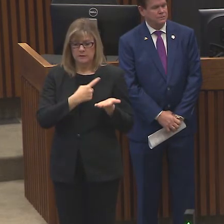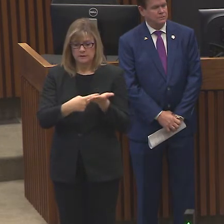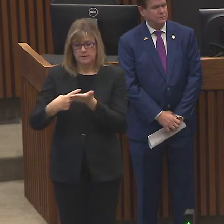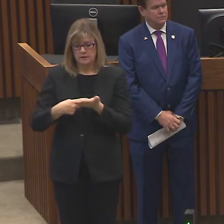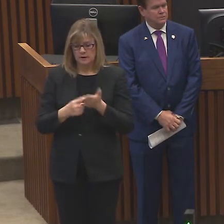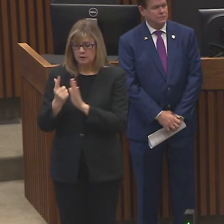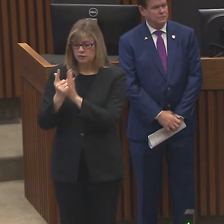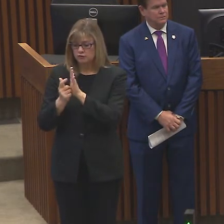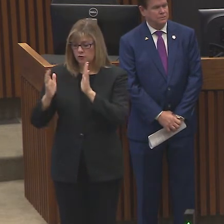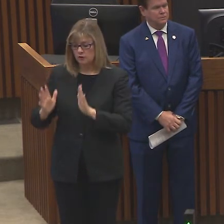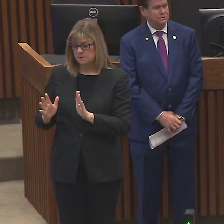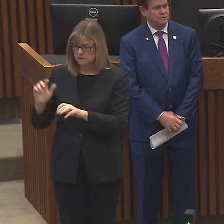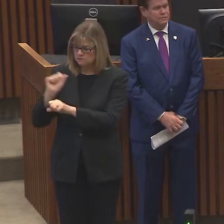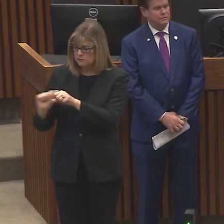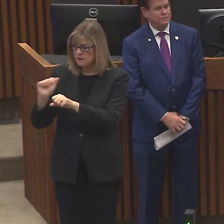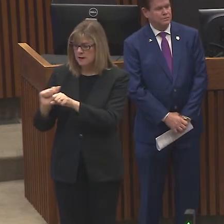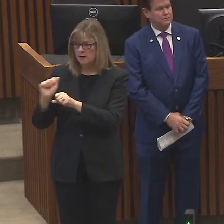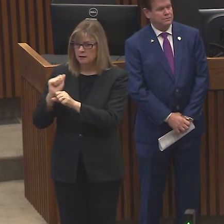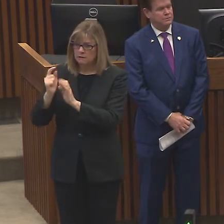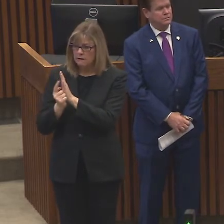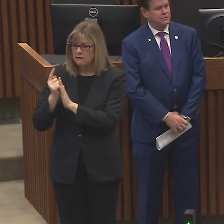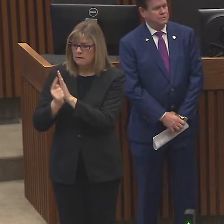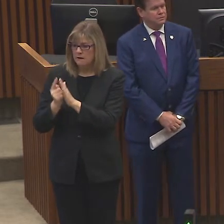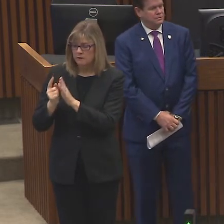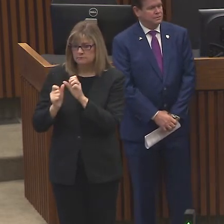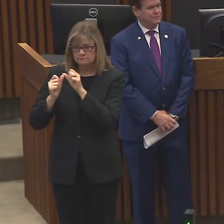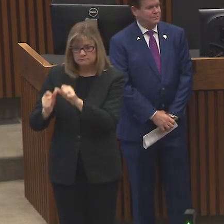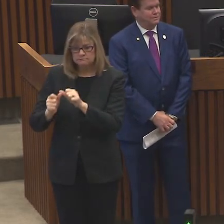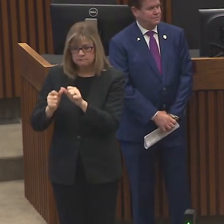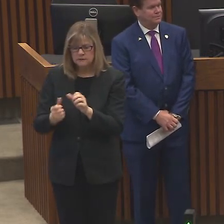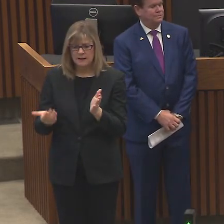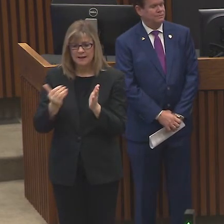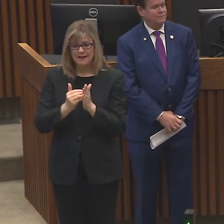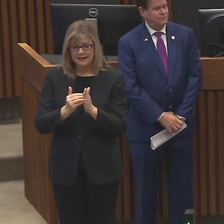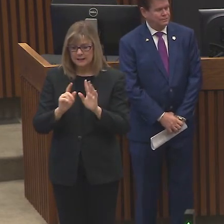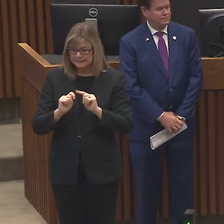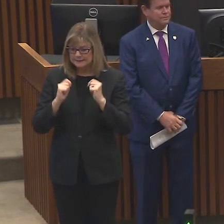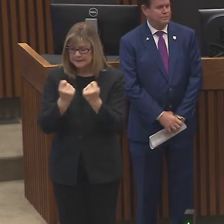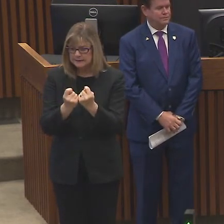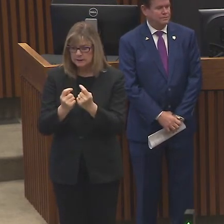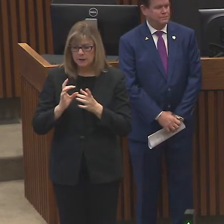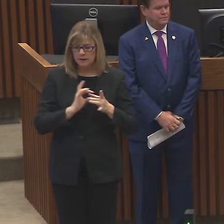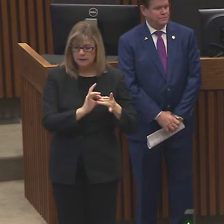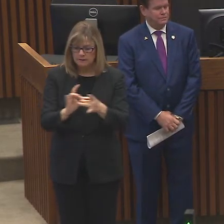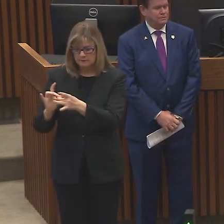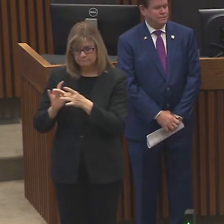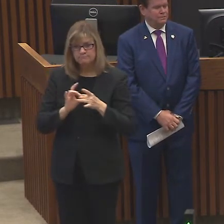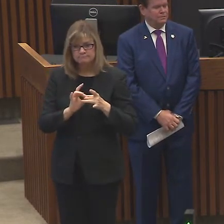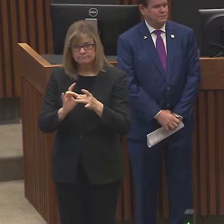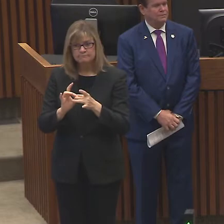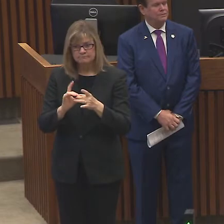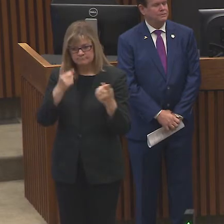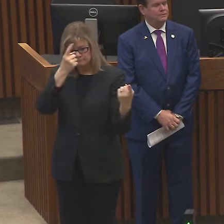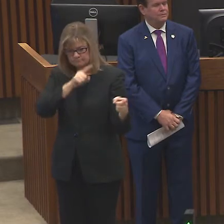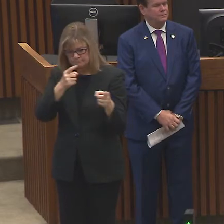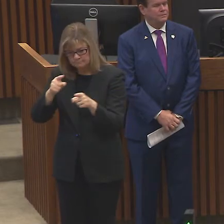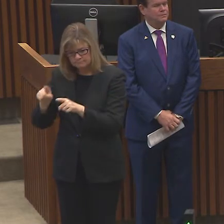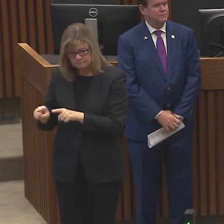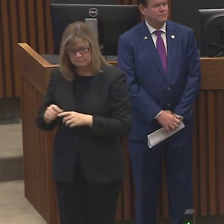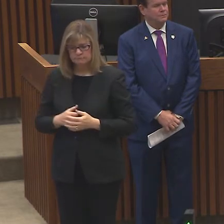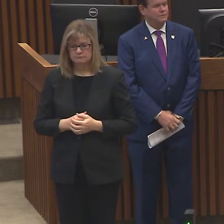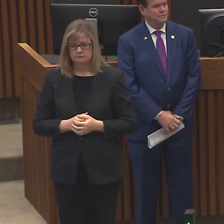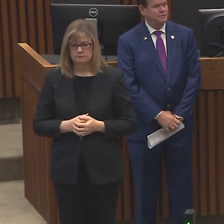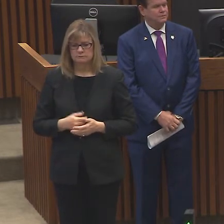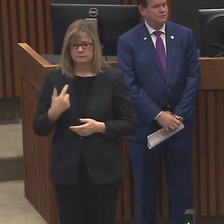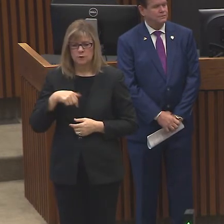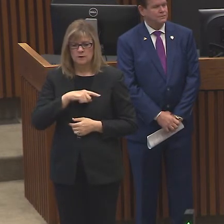around the clock and it's again a team effort, a collaboration and we've got to continue to